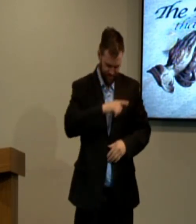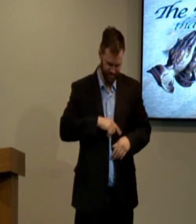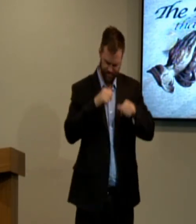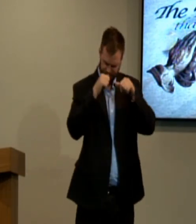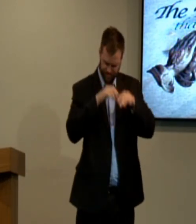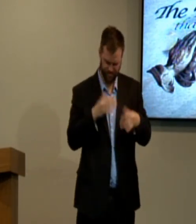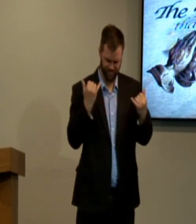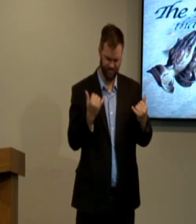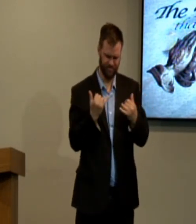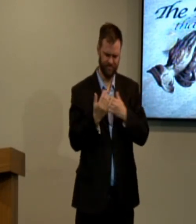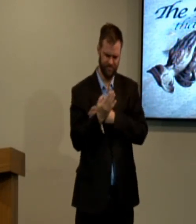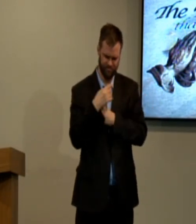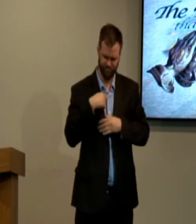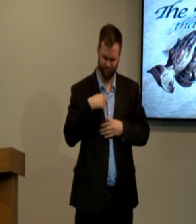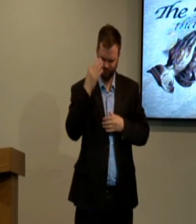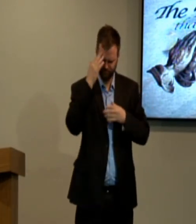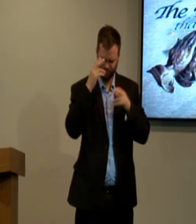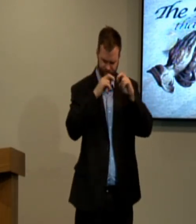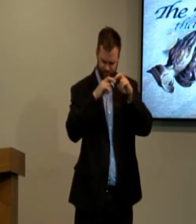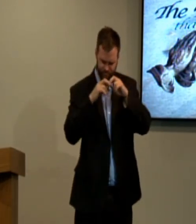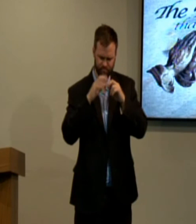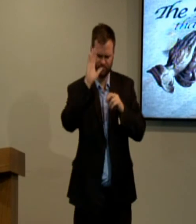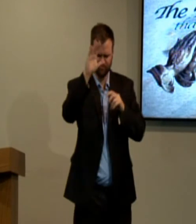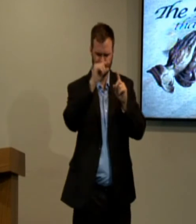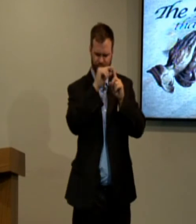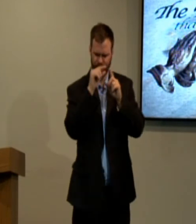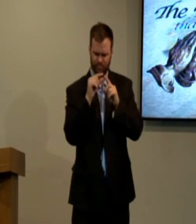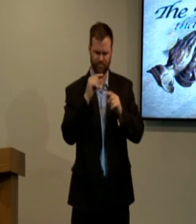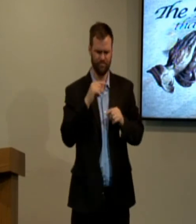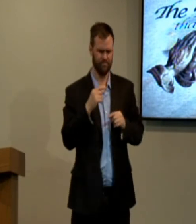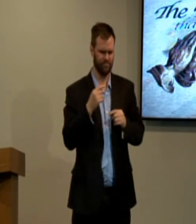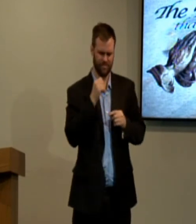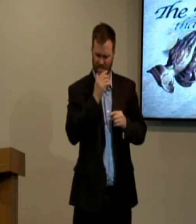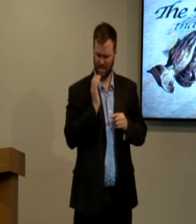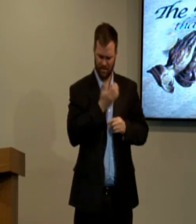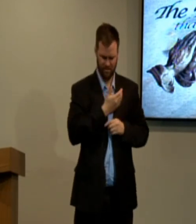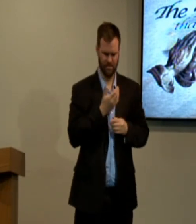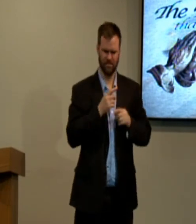parents pray. Heavenly Father, bless us this morning as we look into your word.